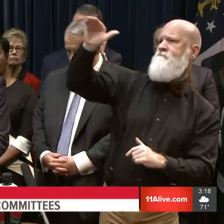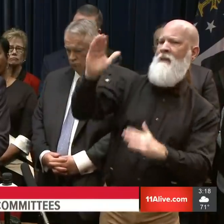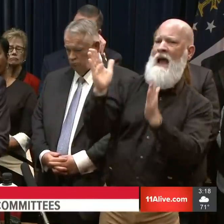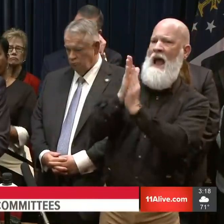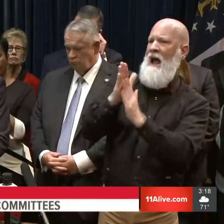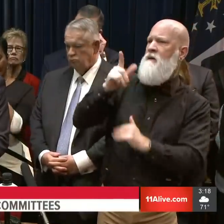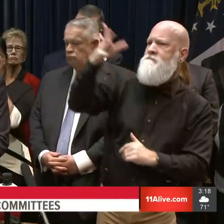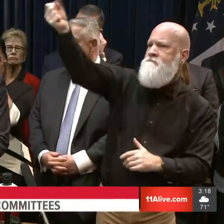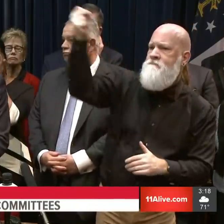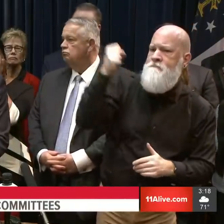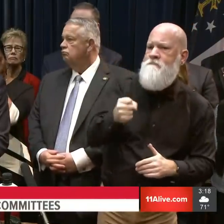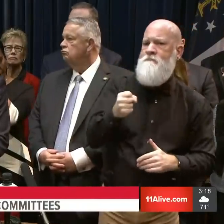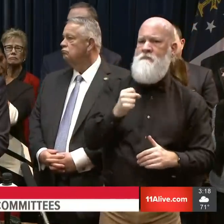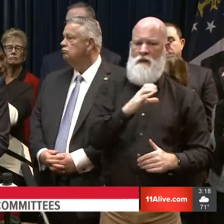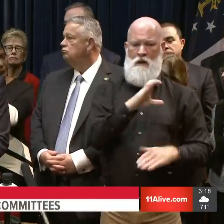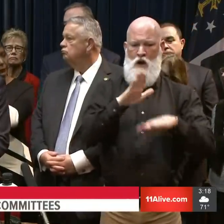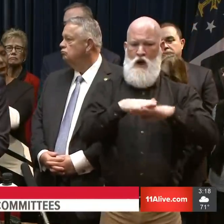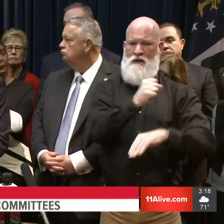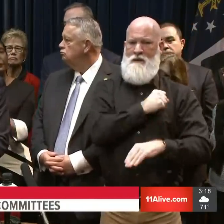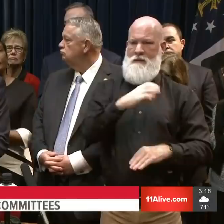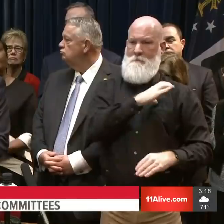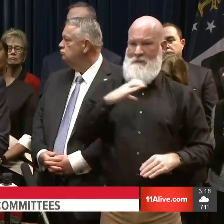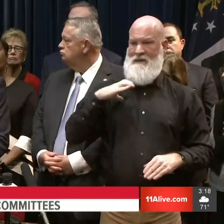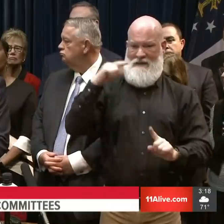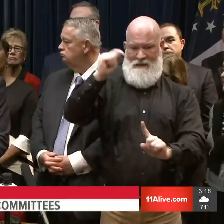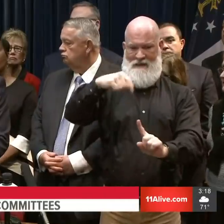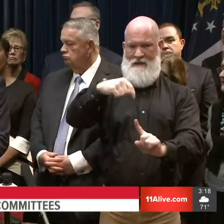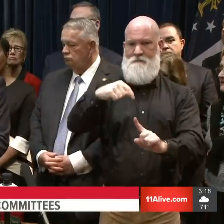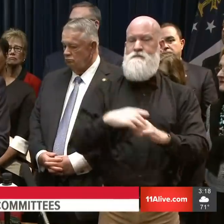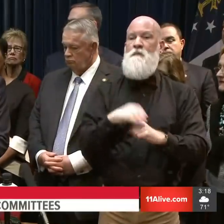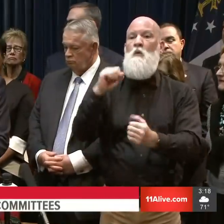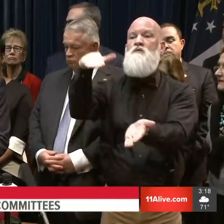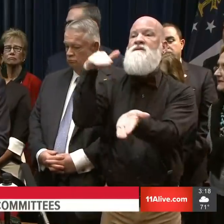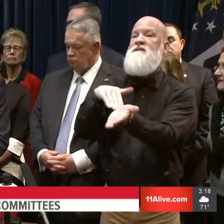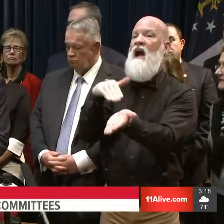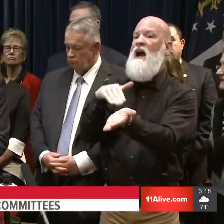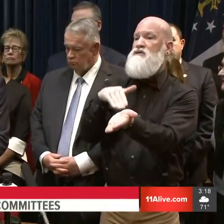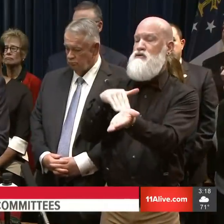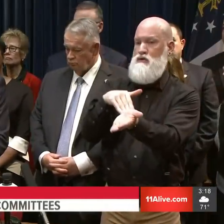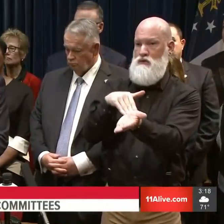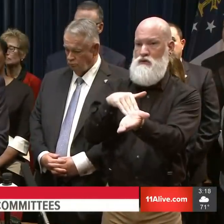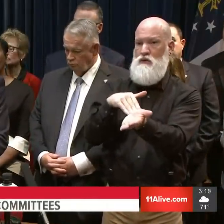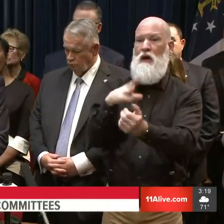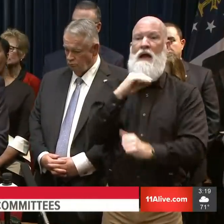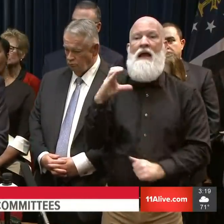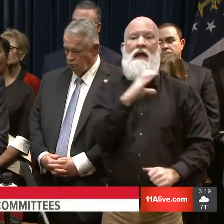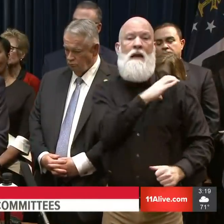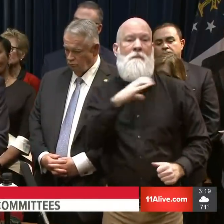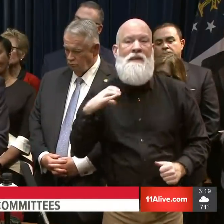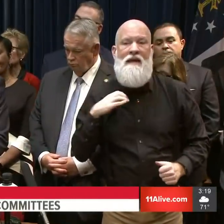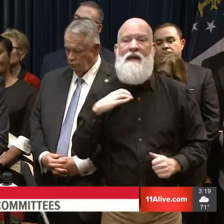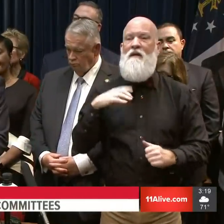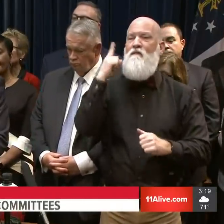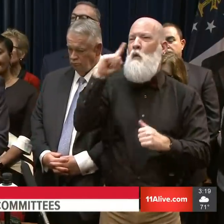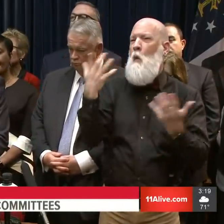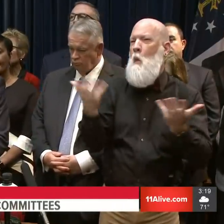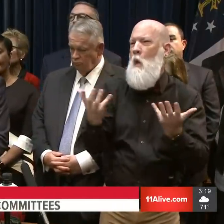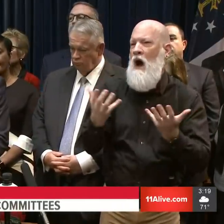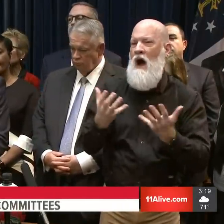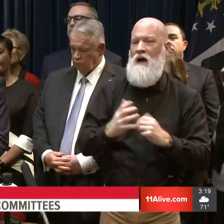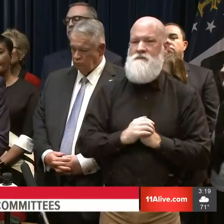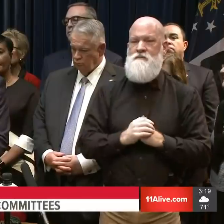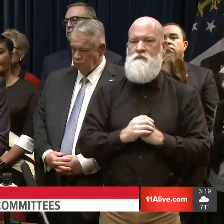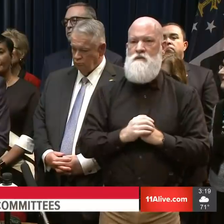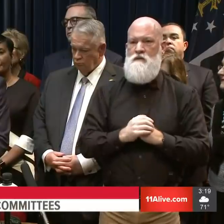Physicians Committee to be chaired by Dr. Ben Watson. To make the best decisions for our health network and to have an open,